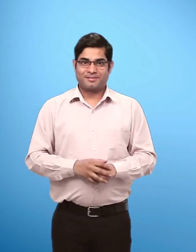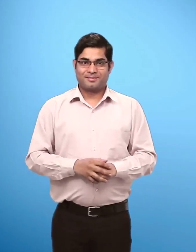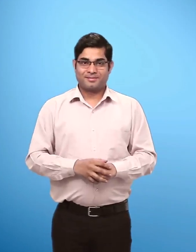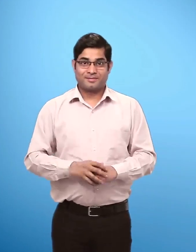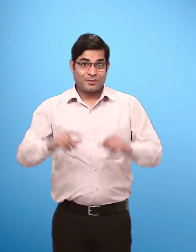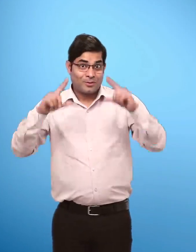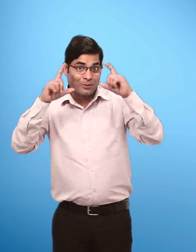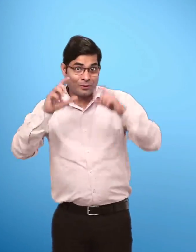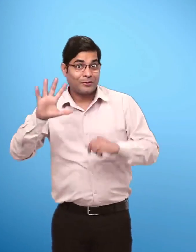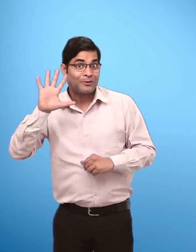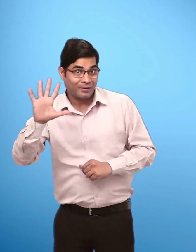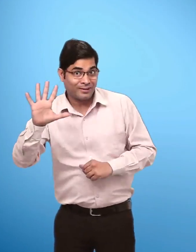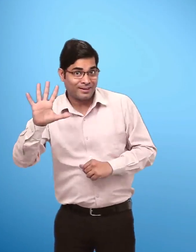Picture 5 Picture Shows